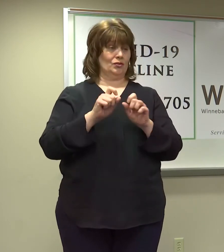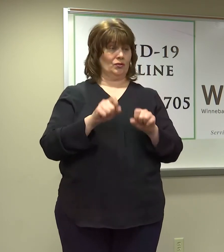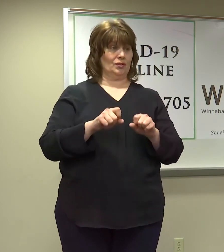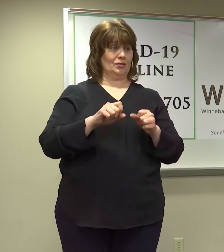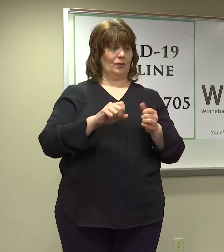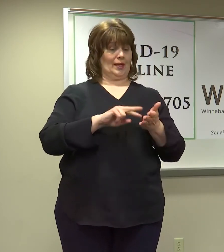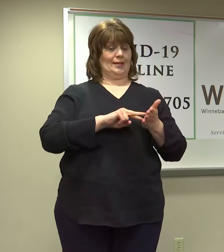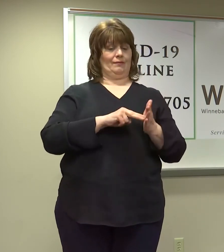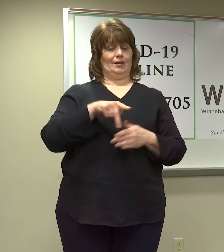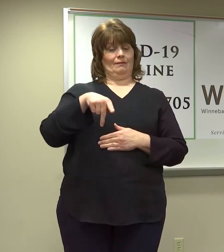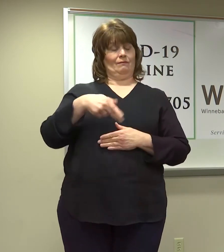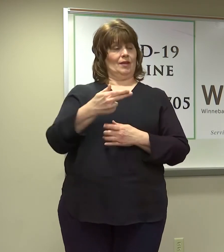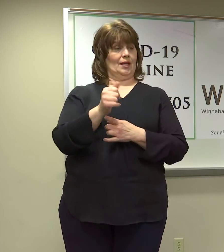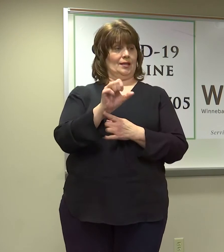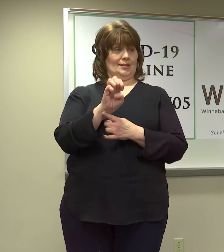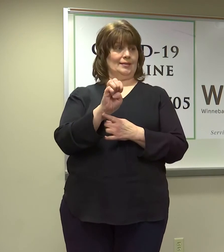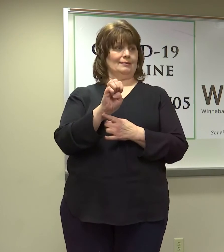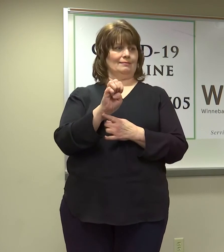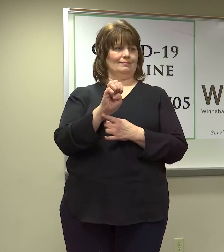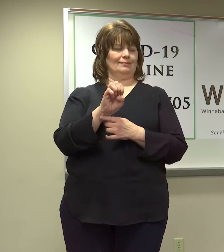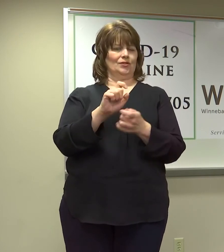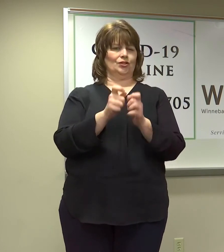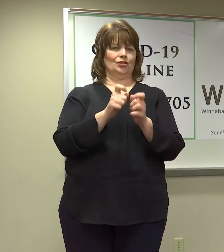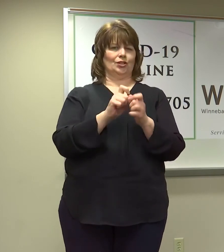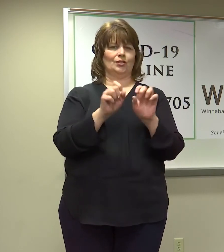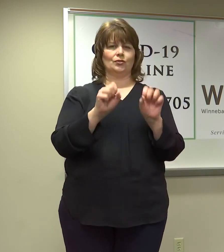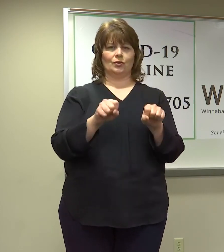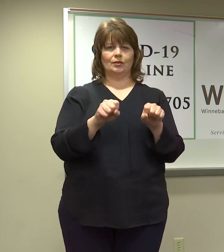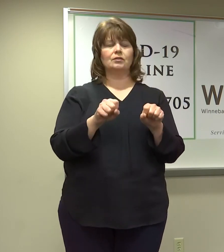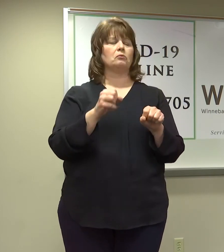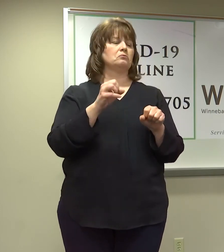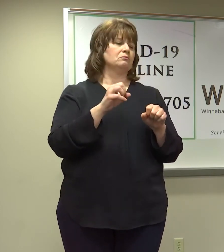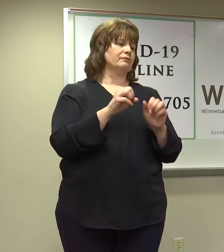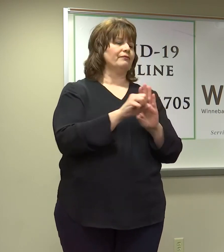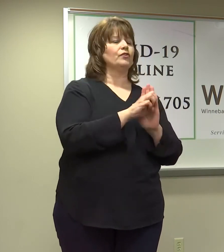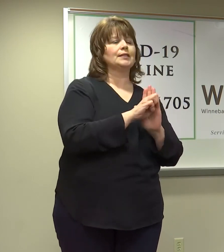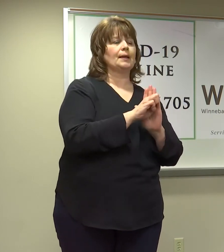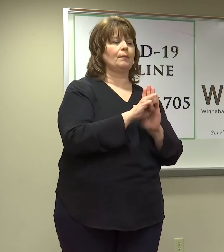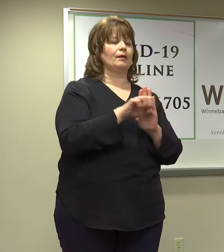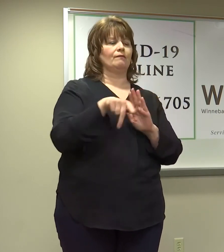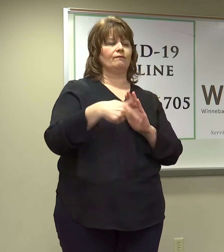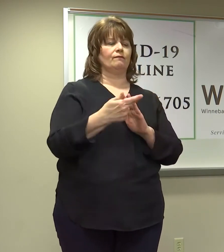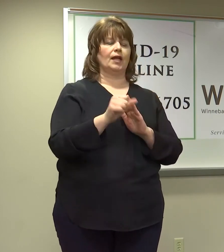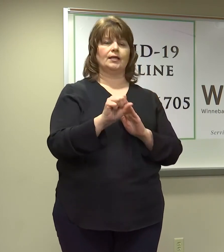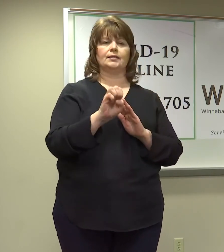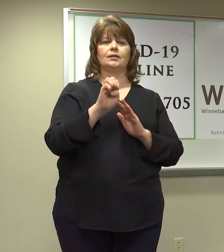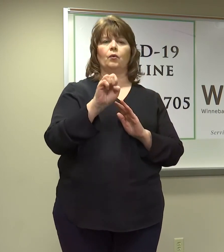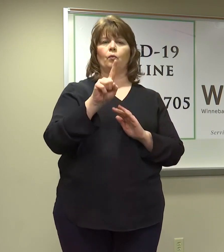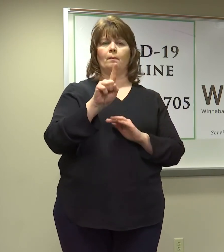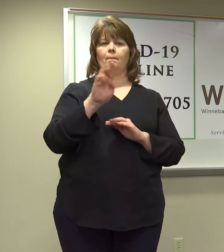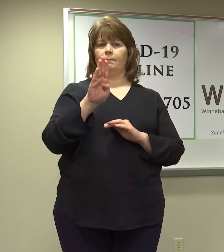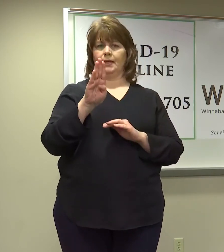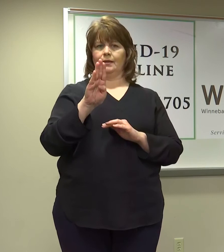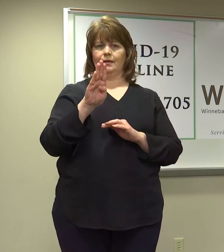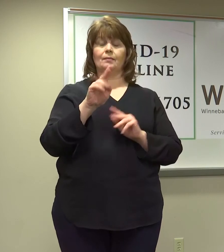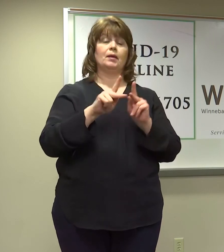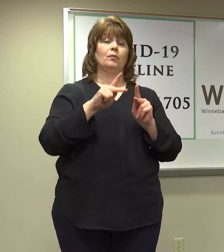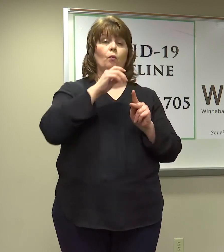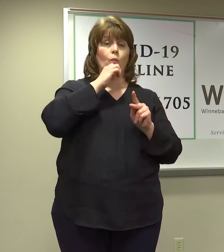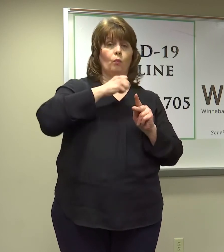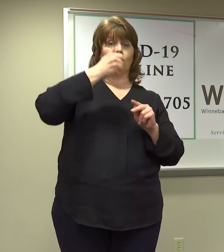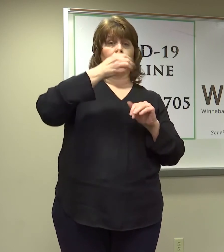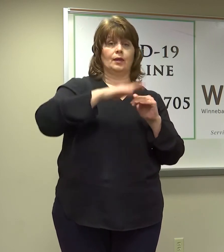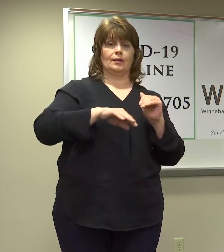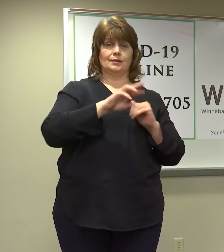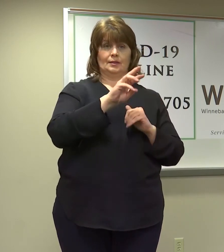definition of a phase is fluid. When we go out and say, let's say Phase 1B includes individuals 65 and older. And